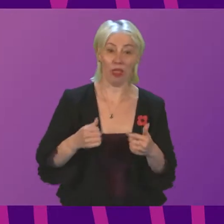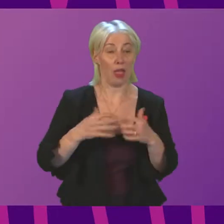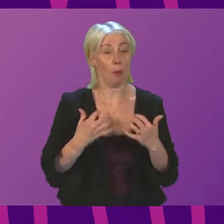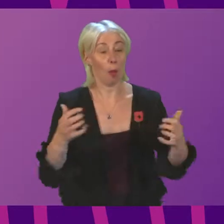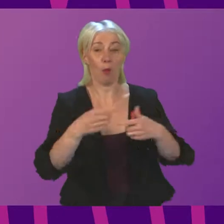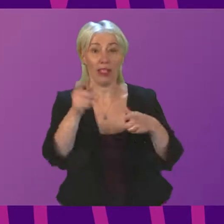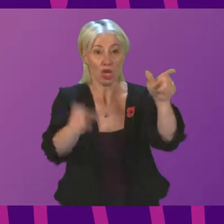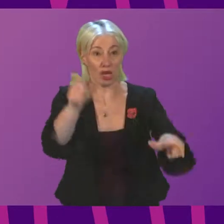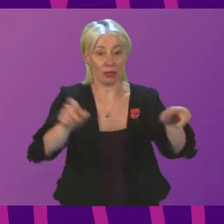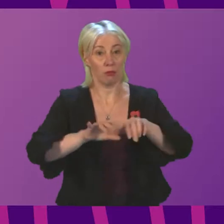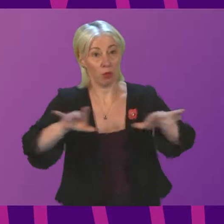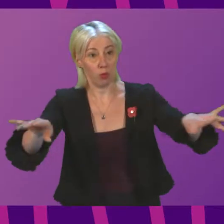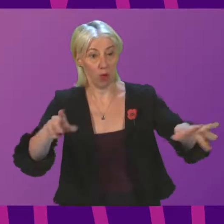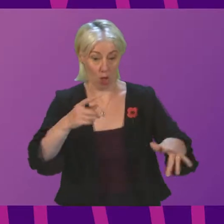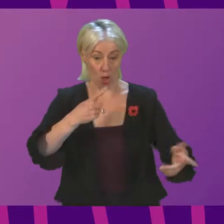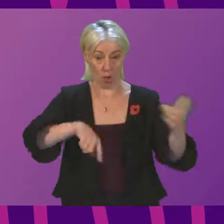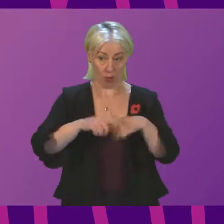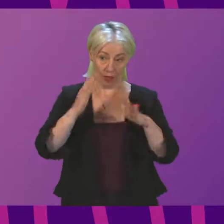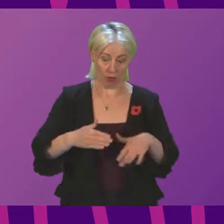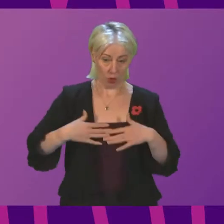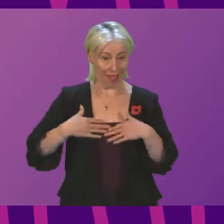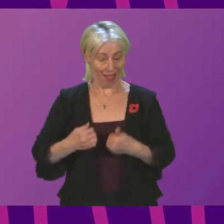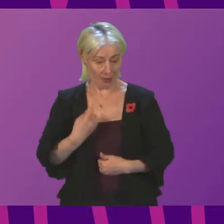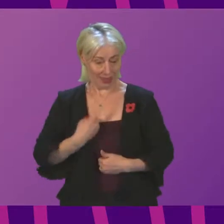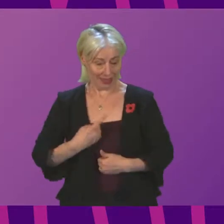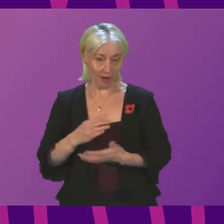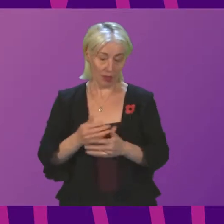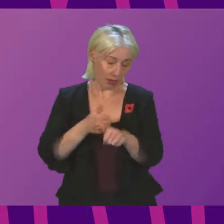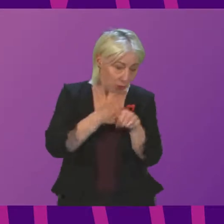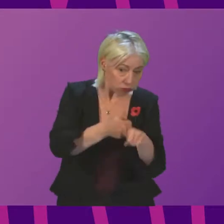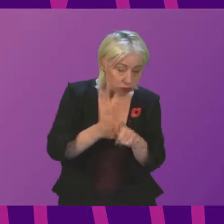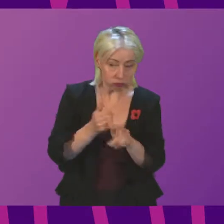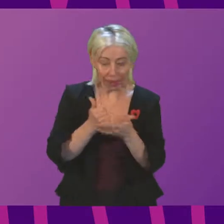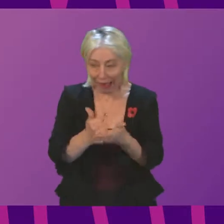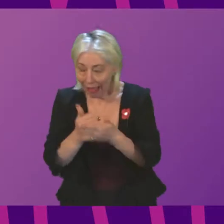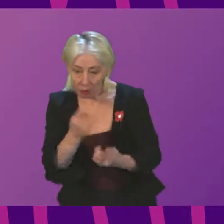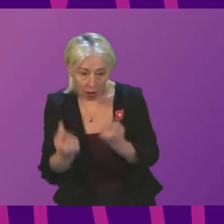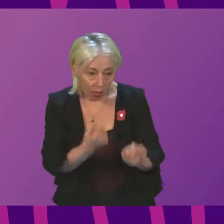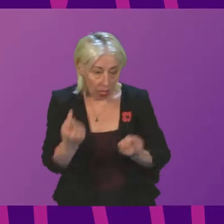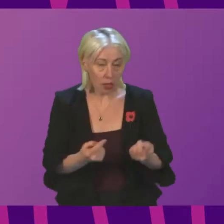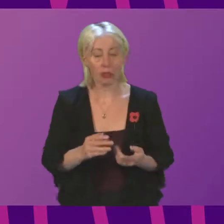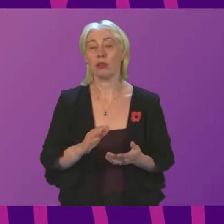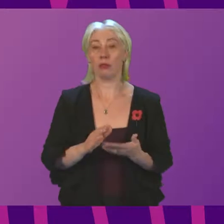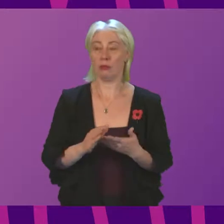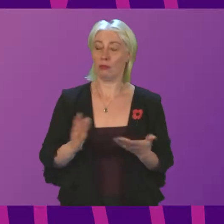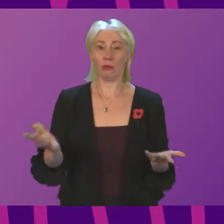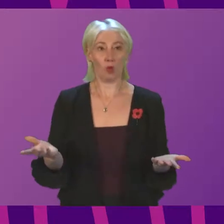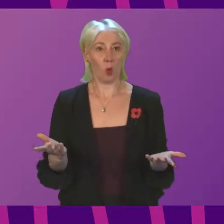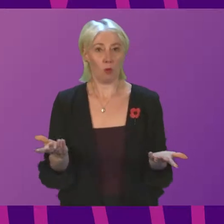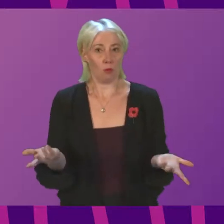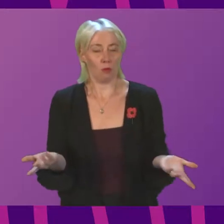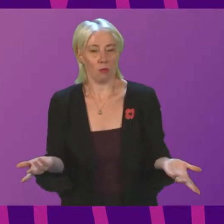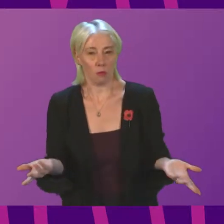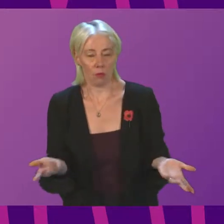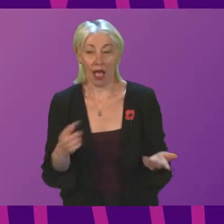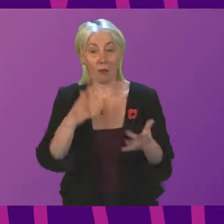Those individuals have to be able to exercise their functions and their responsibilities and be supported in so doing. I have